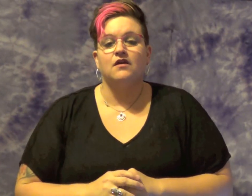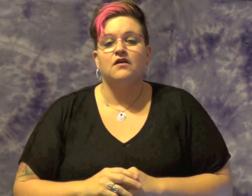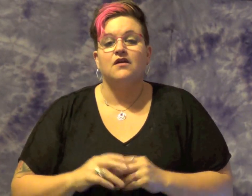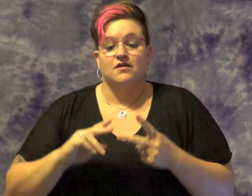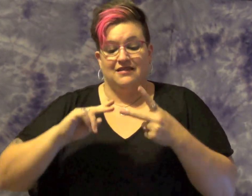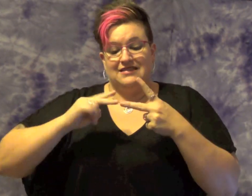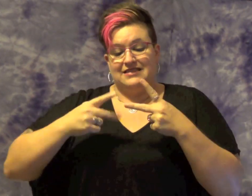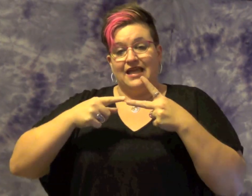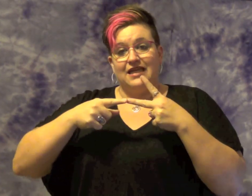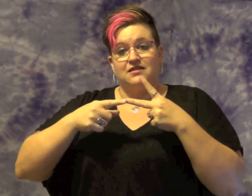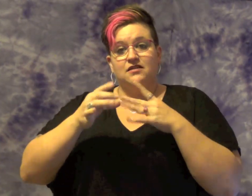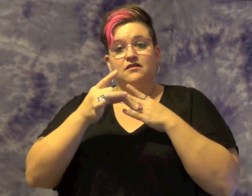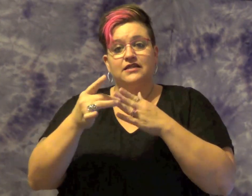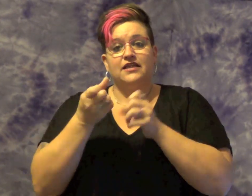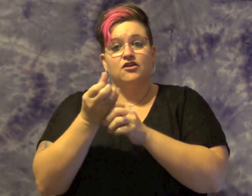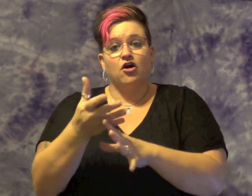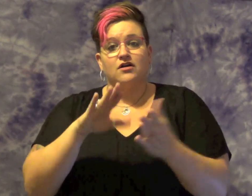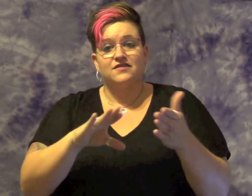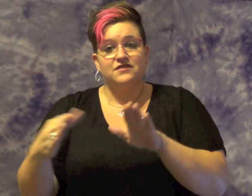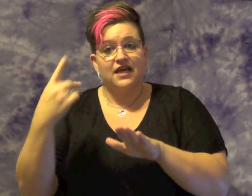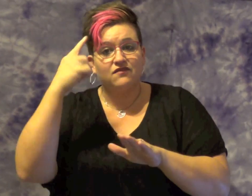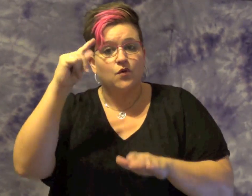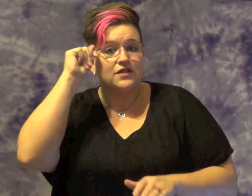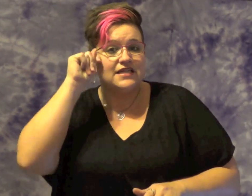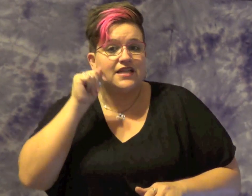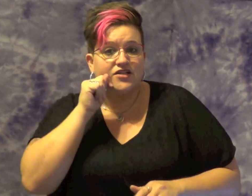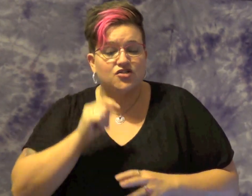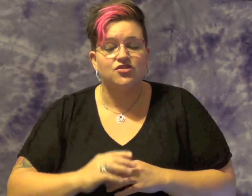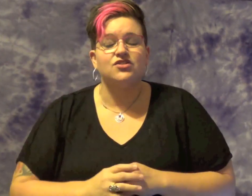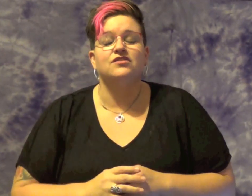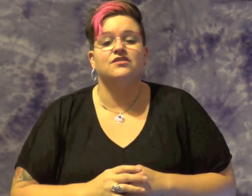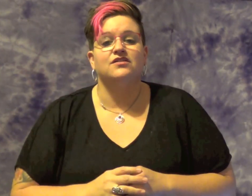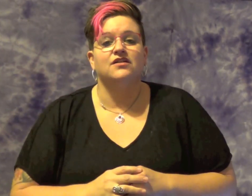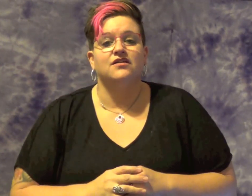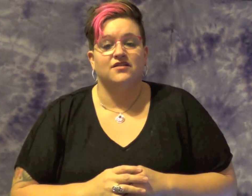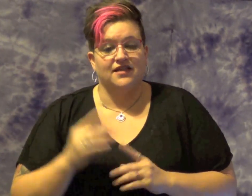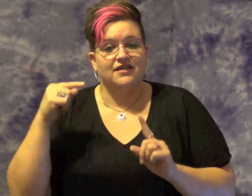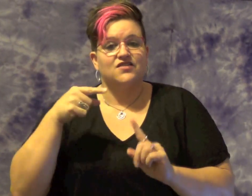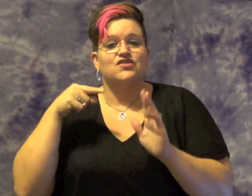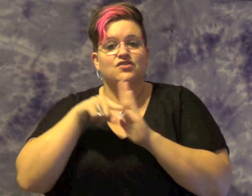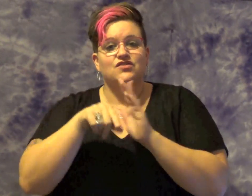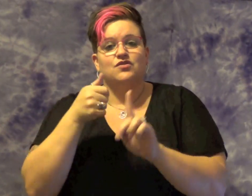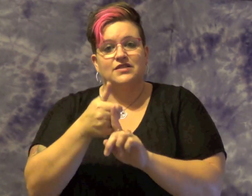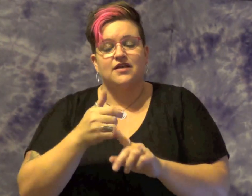The second leading cause of death for teenagers is suicide.